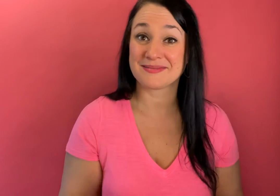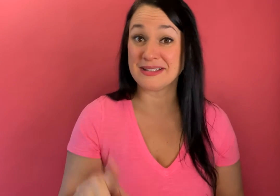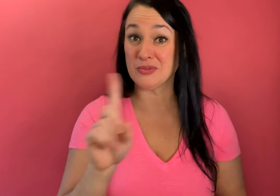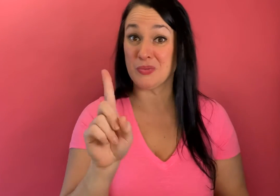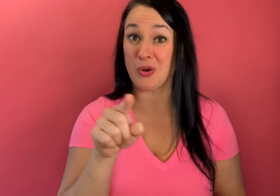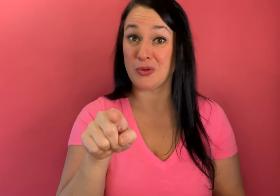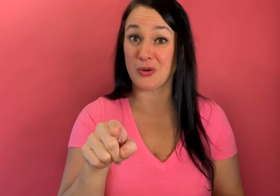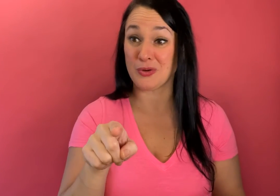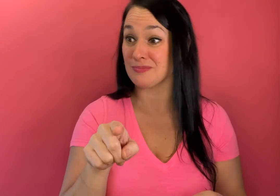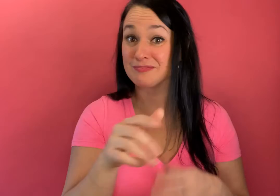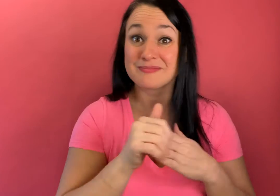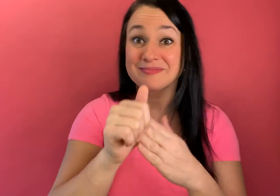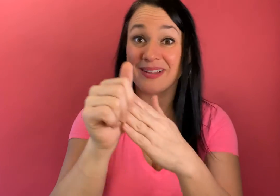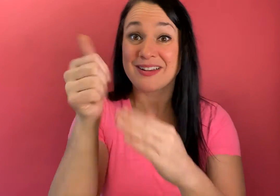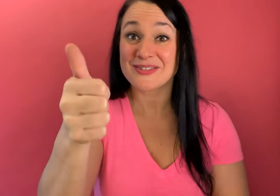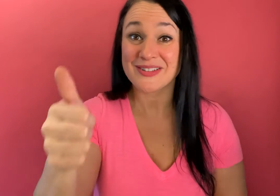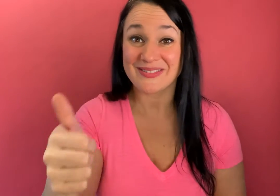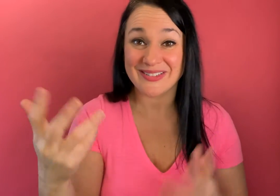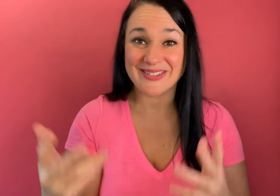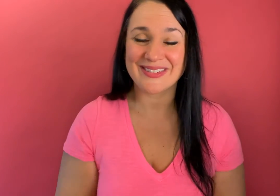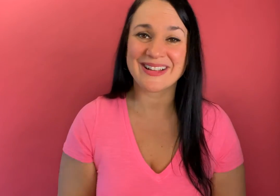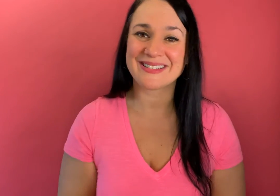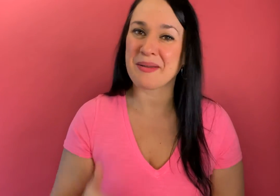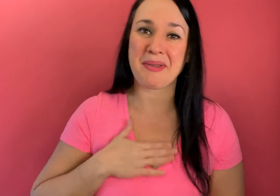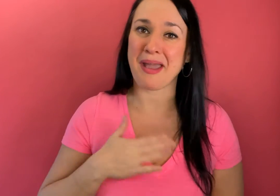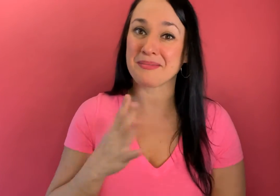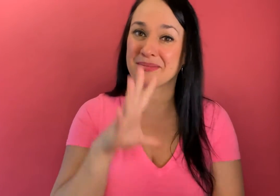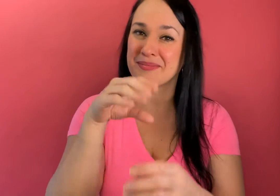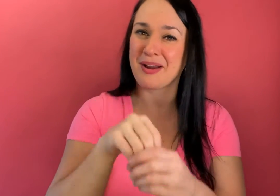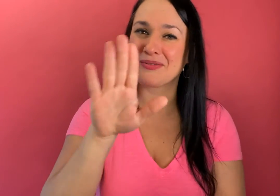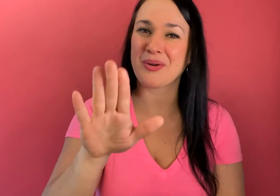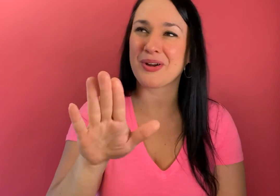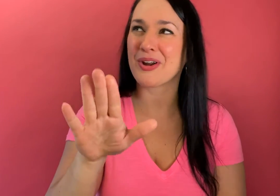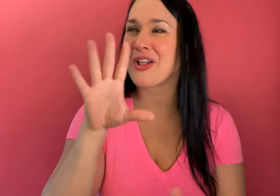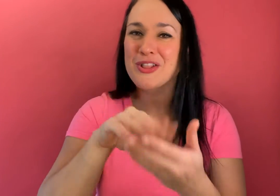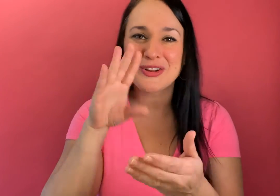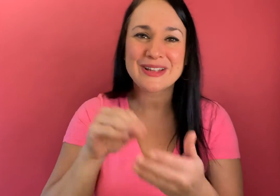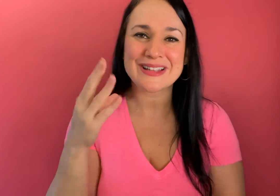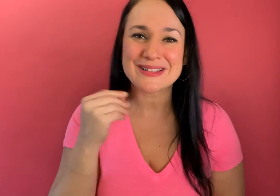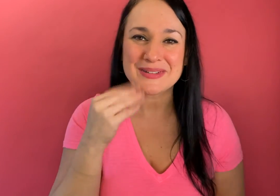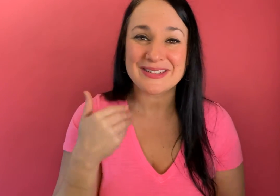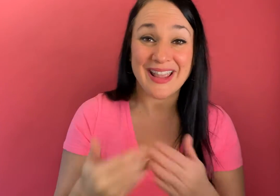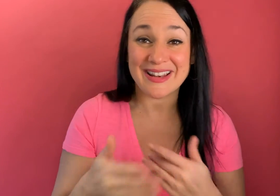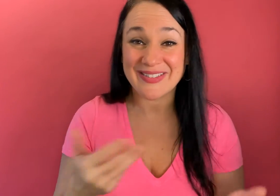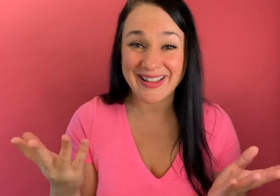ready so where where you're guiding yourself and i'm happy to be a part of your learning experience anyways